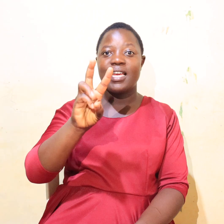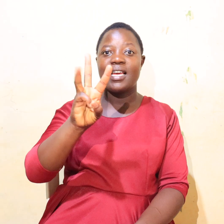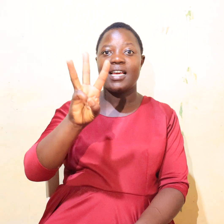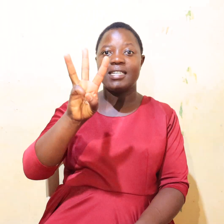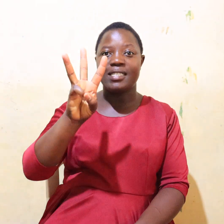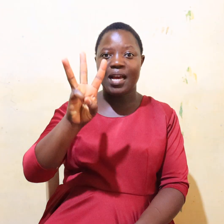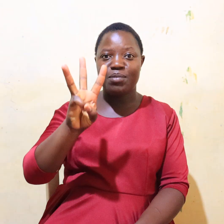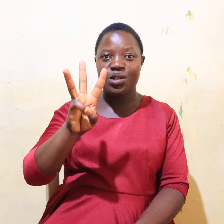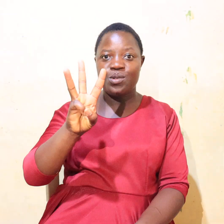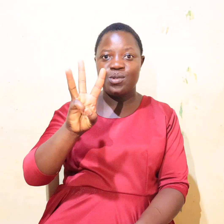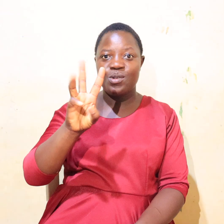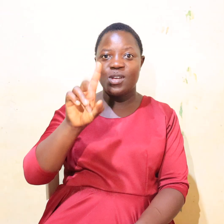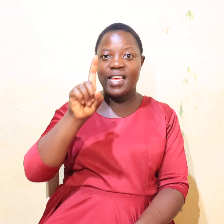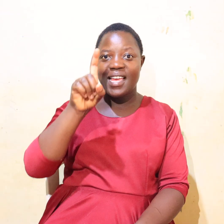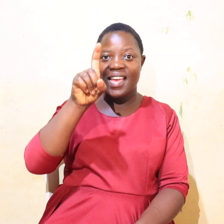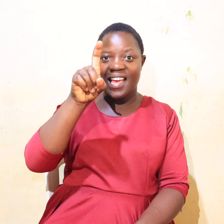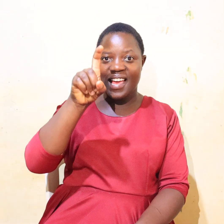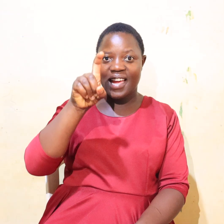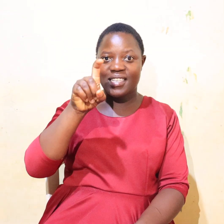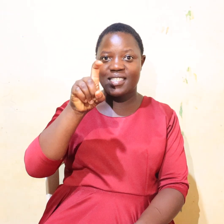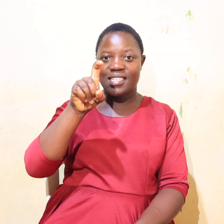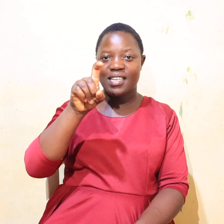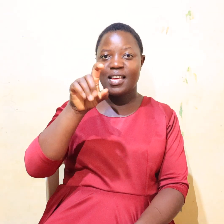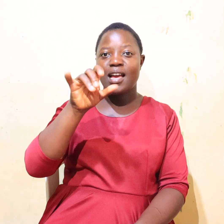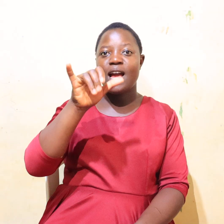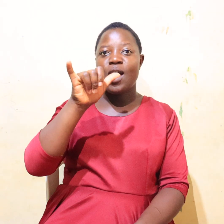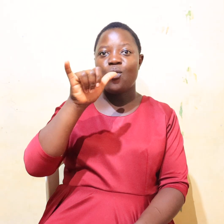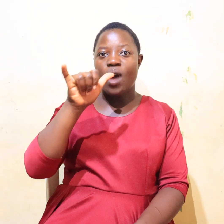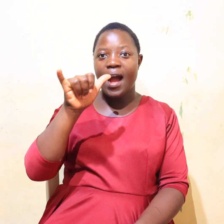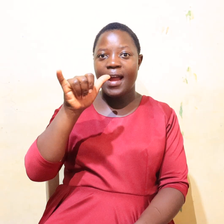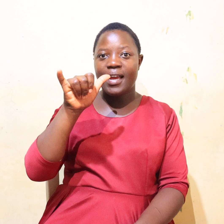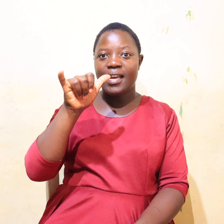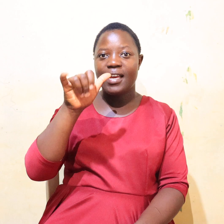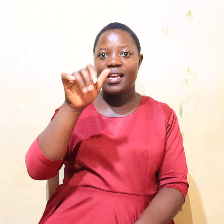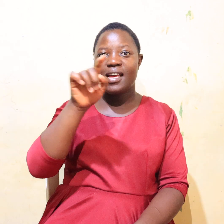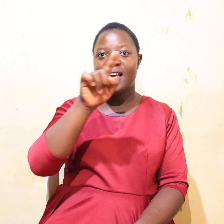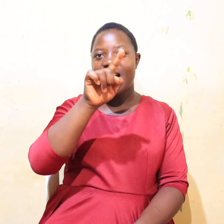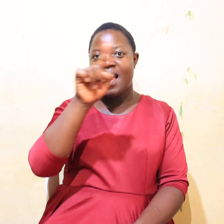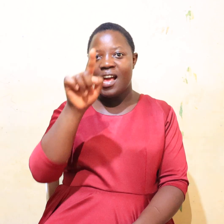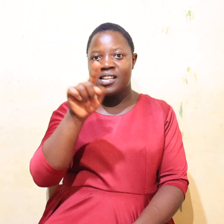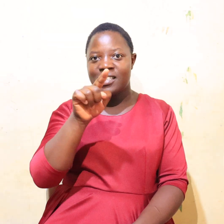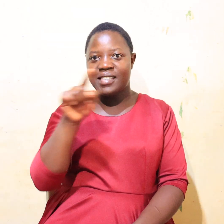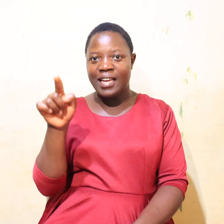Welcome. W, X, Y, Z.